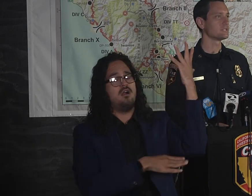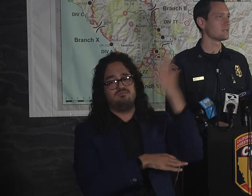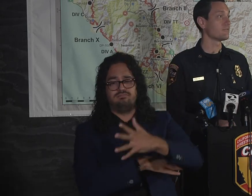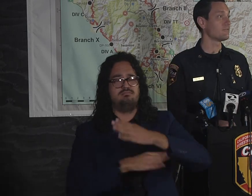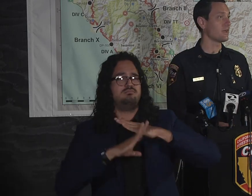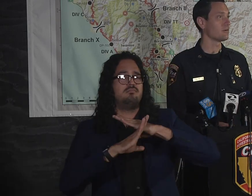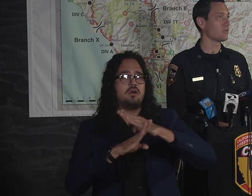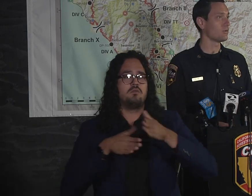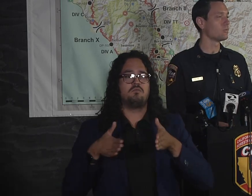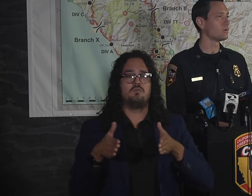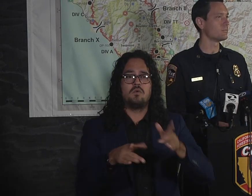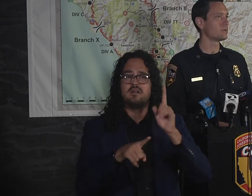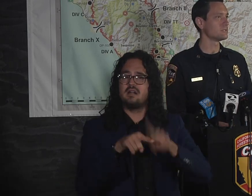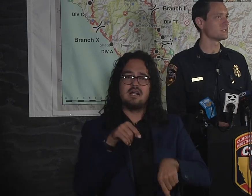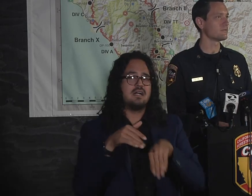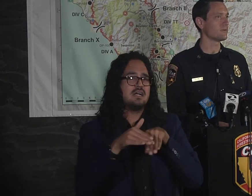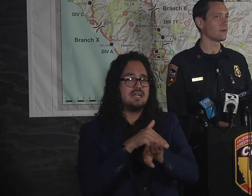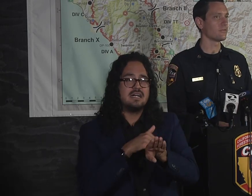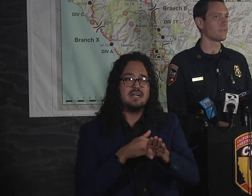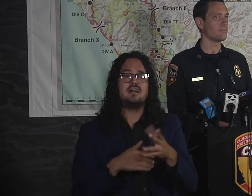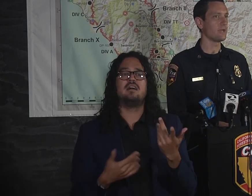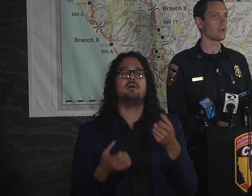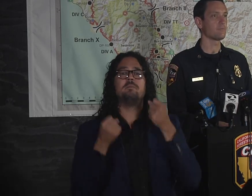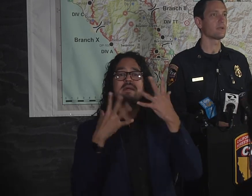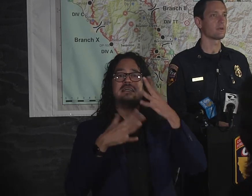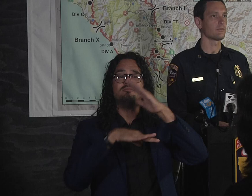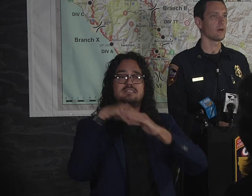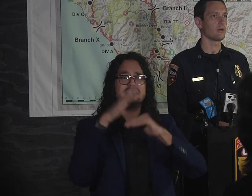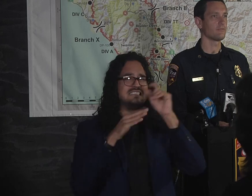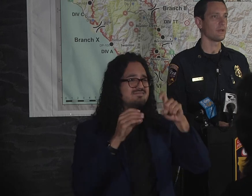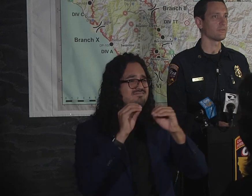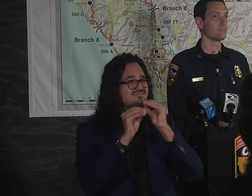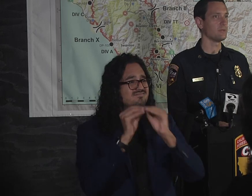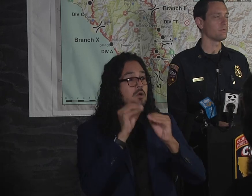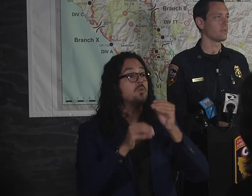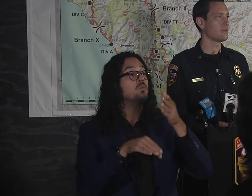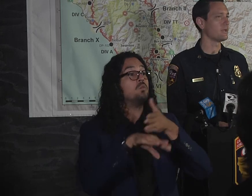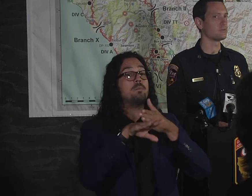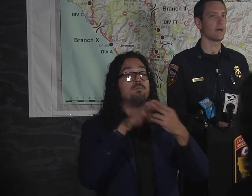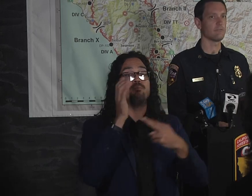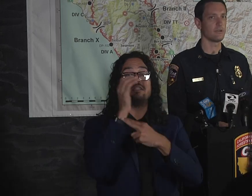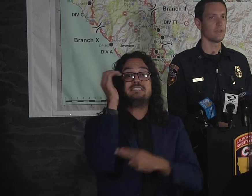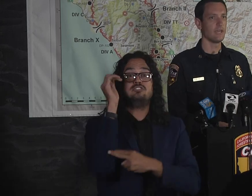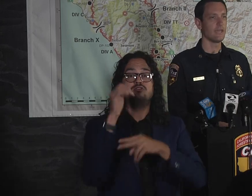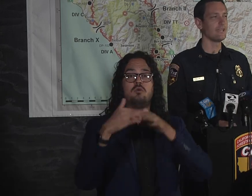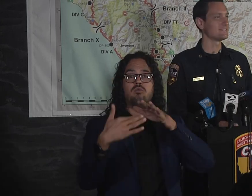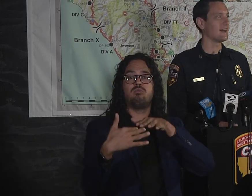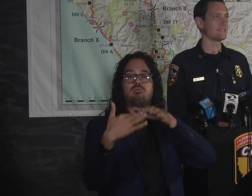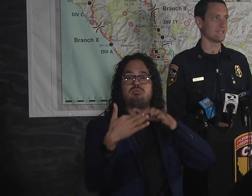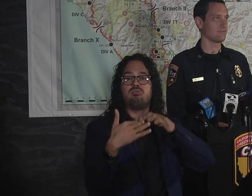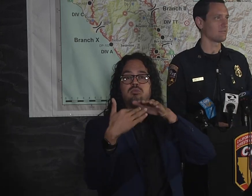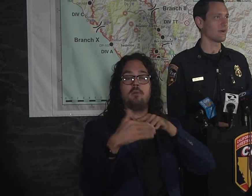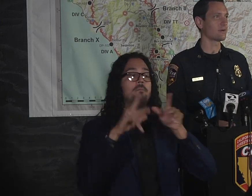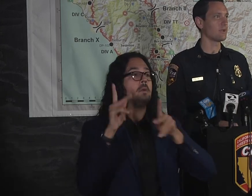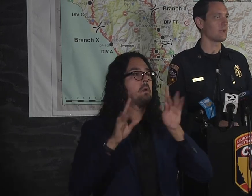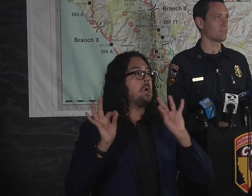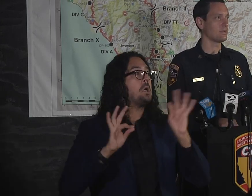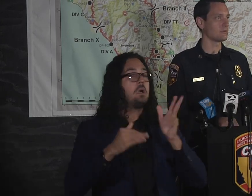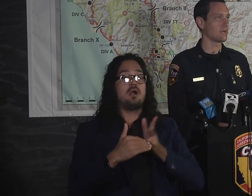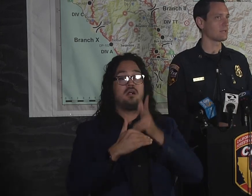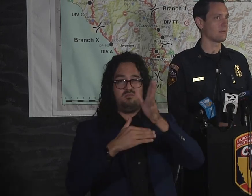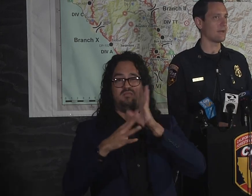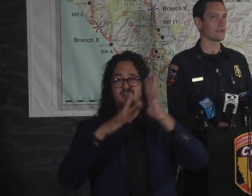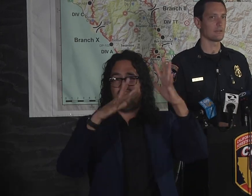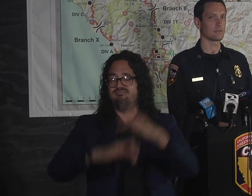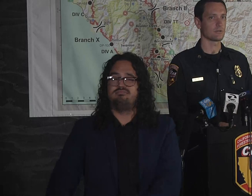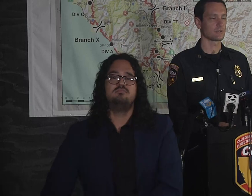have bridges that have failed, old wooden bridges that have failed that may not appear failed to people that they may drive on. It is not safe. The fire may not